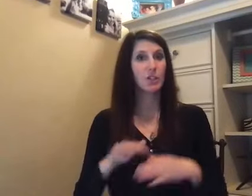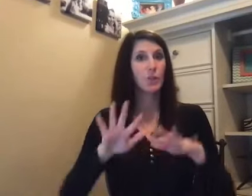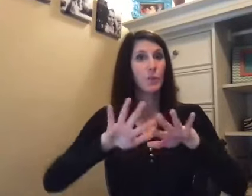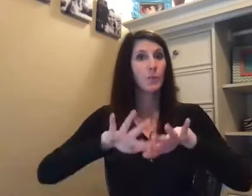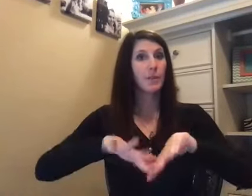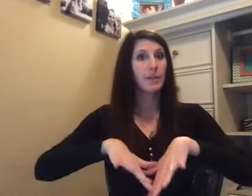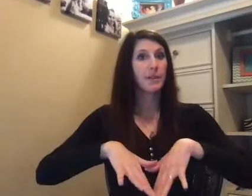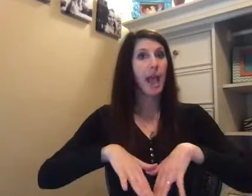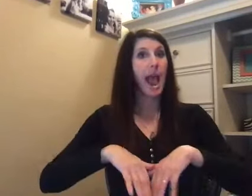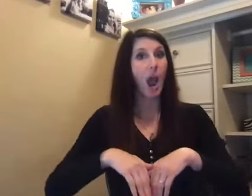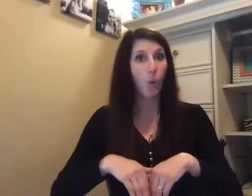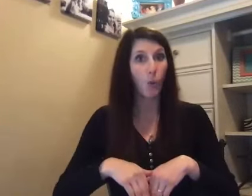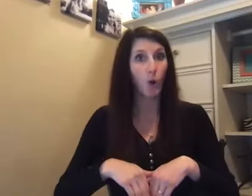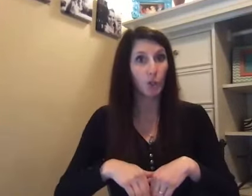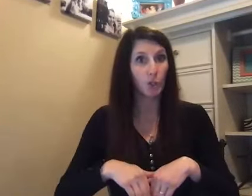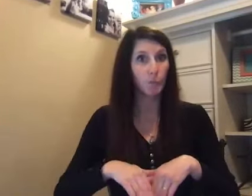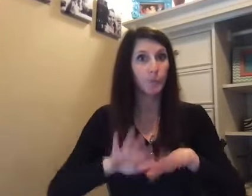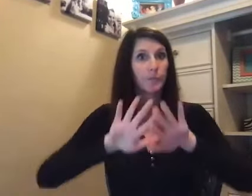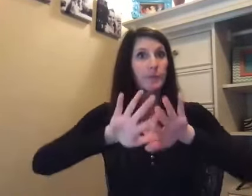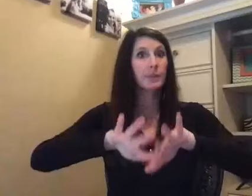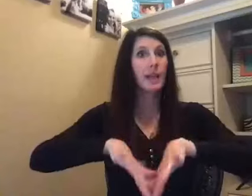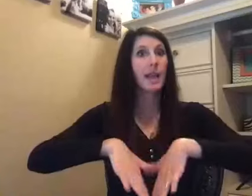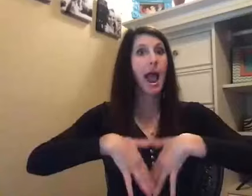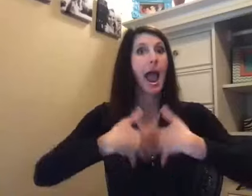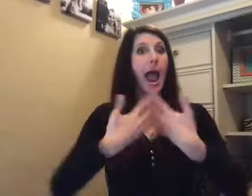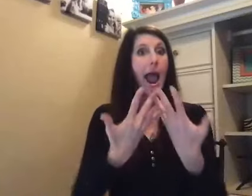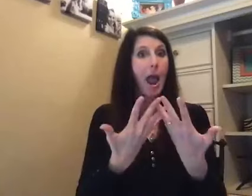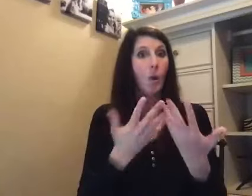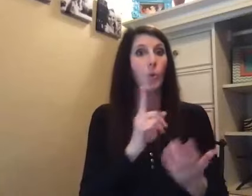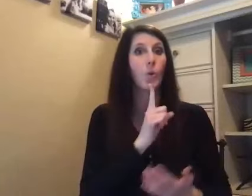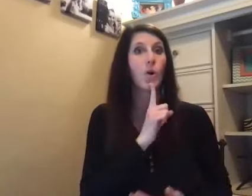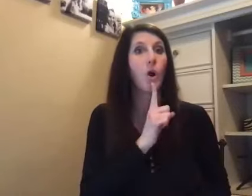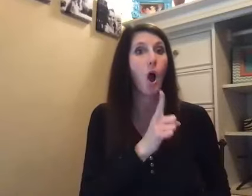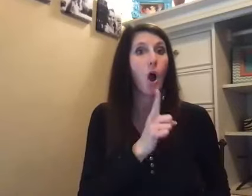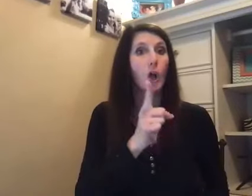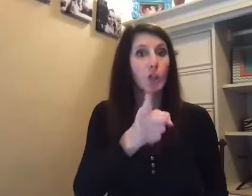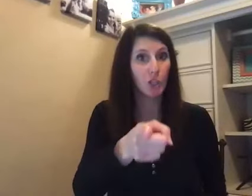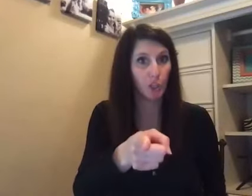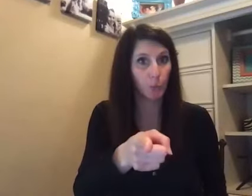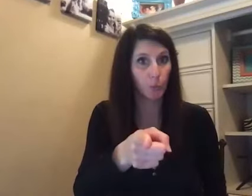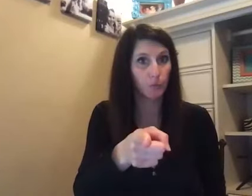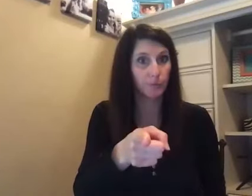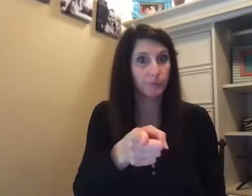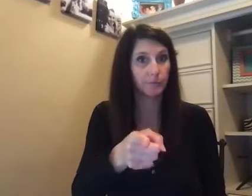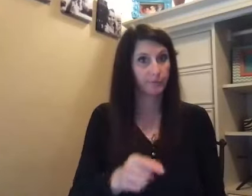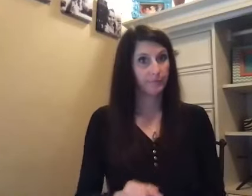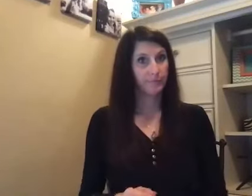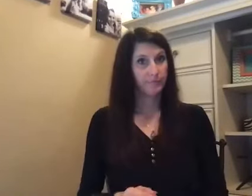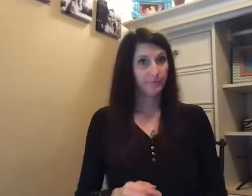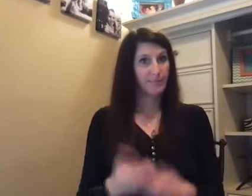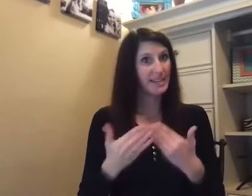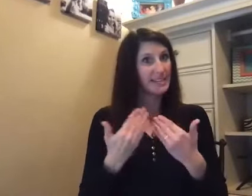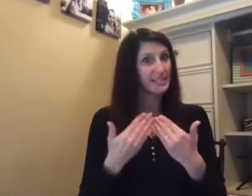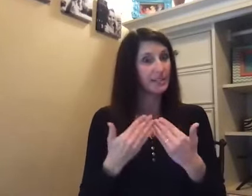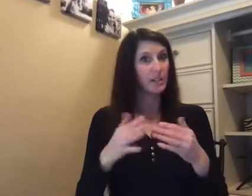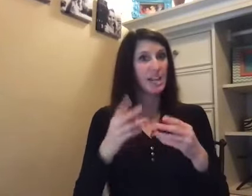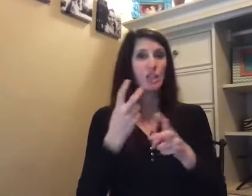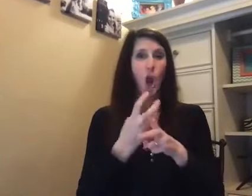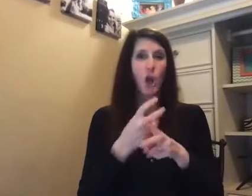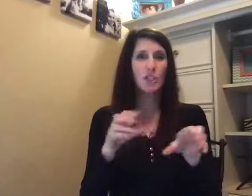do. How are you? How are you? Easy. It's hard to